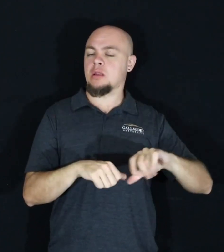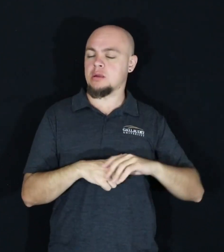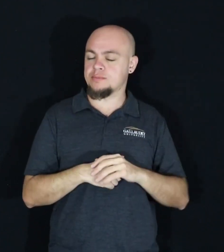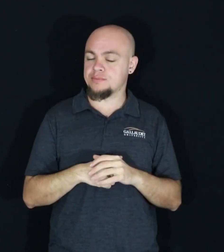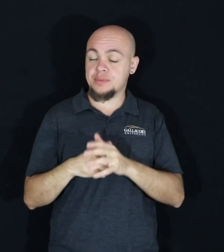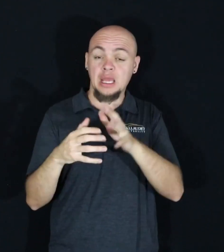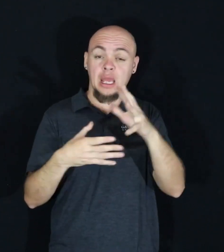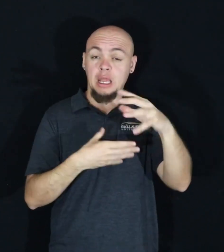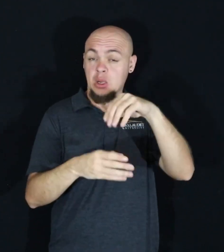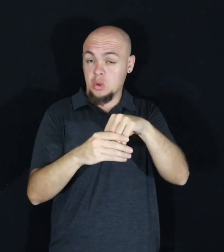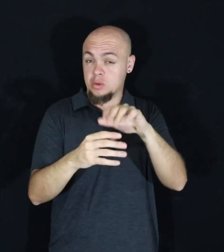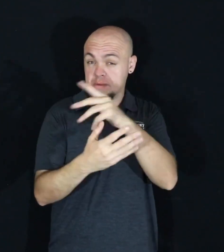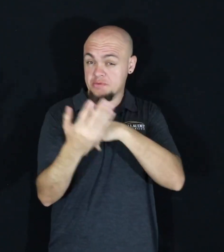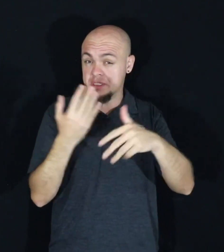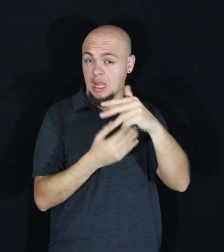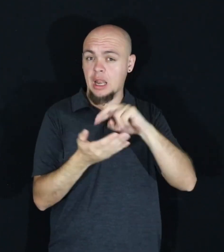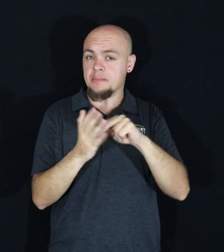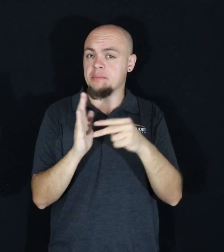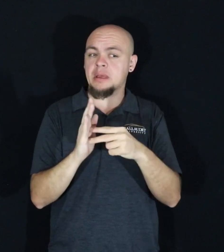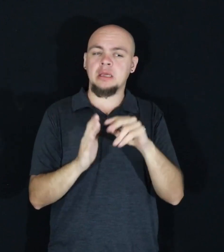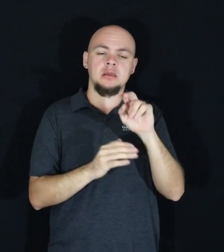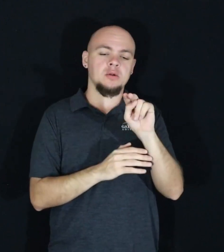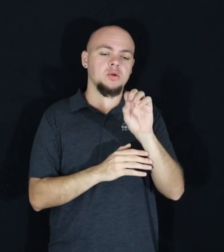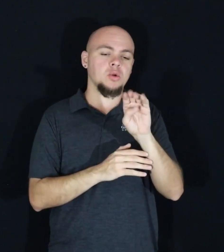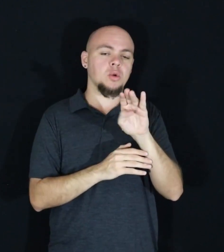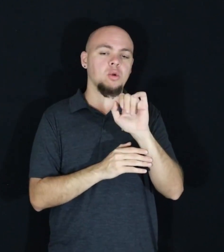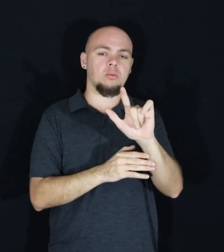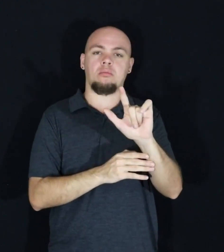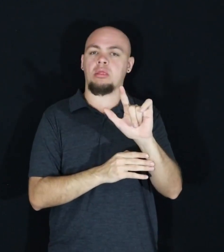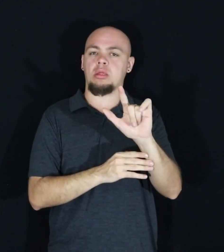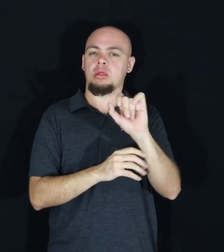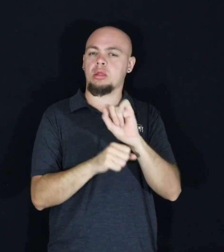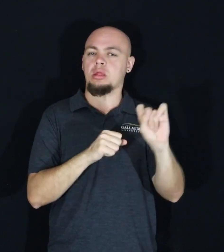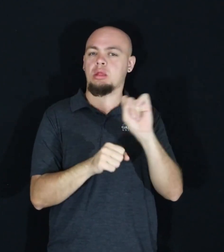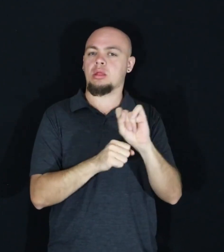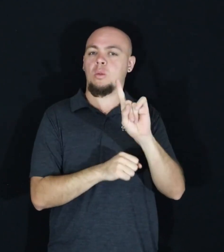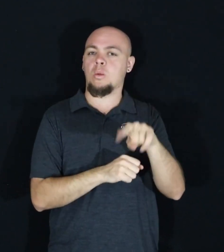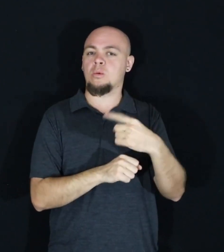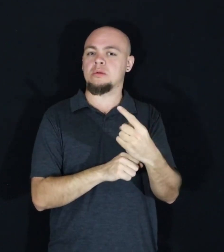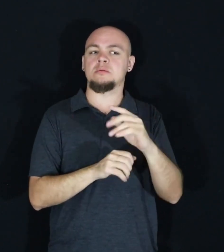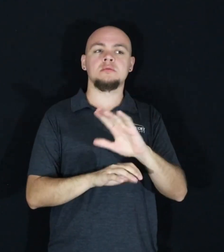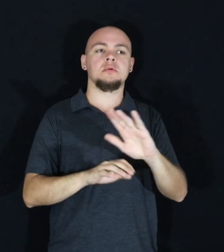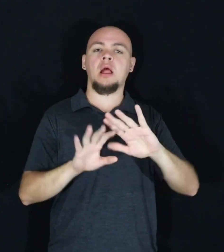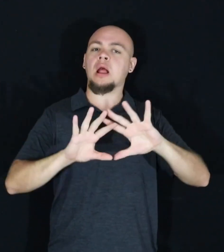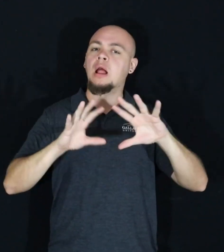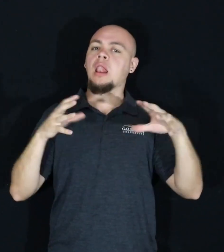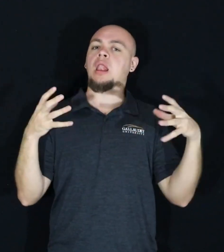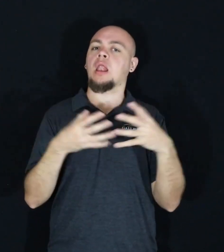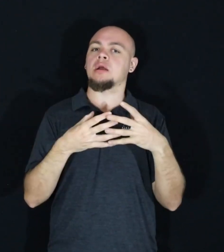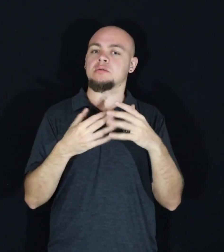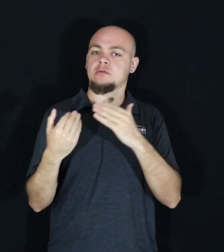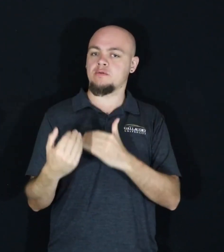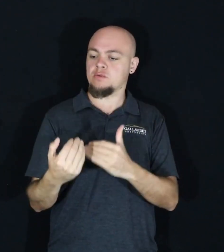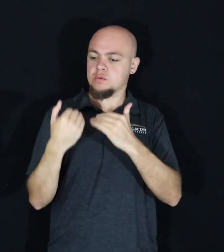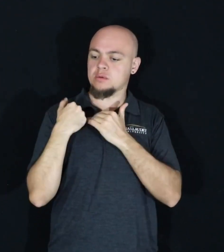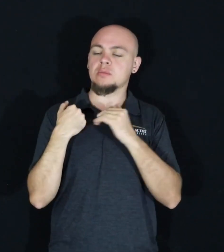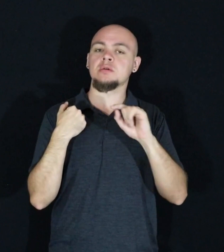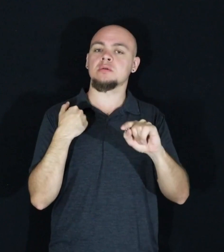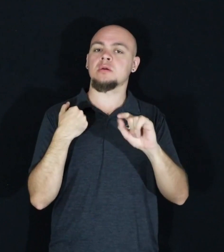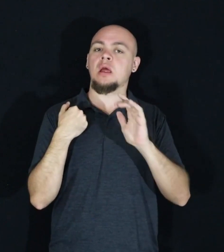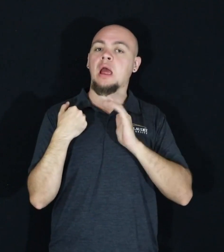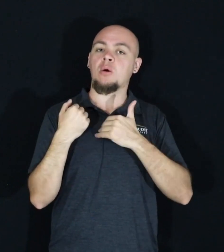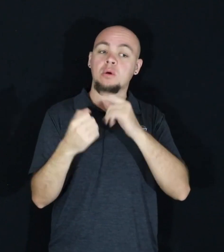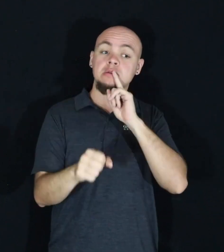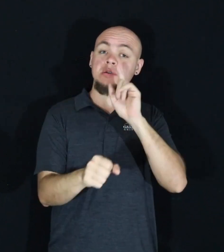inclusive society is not just a noble aspiration. It's a collective responsibility that demands our